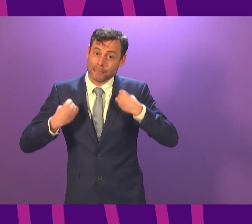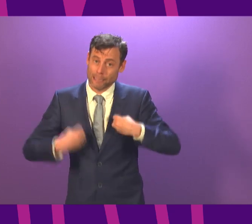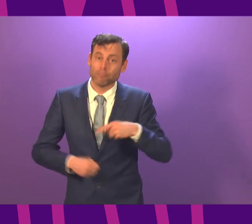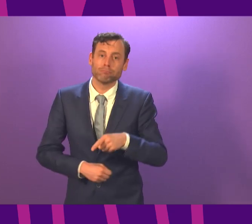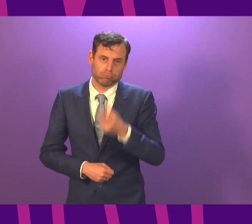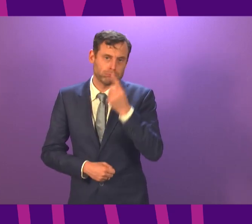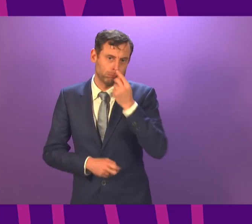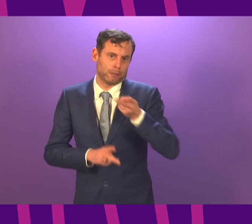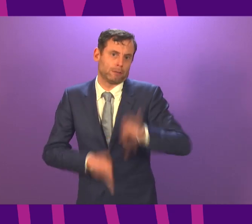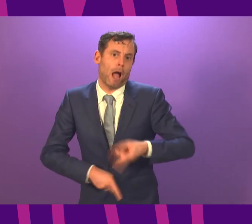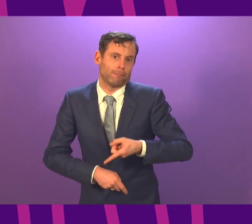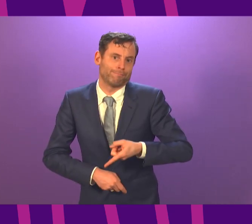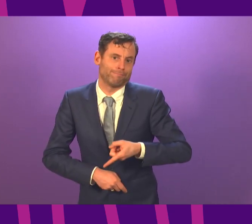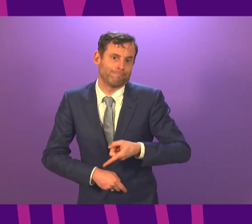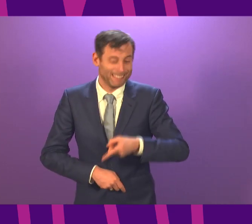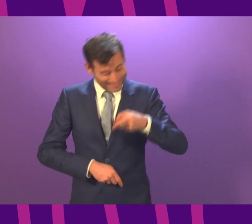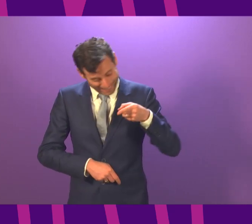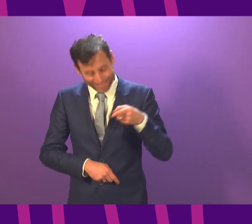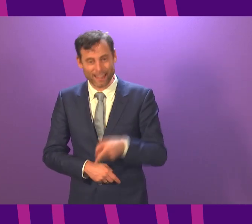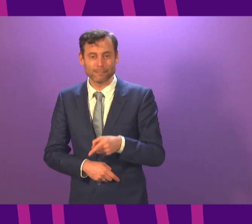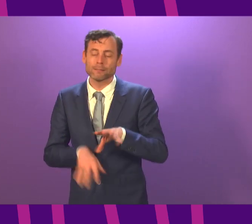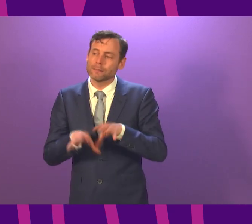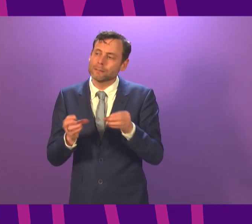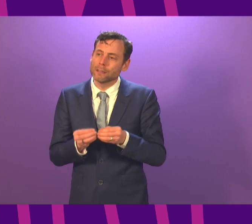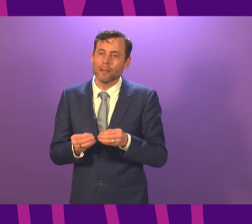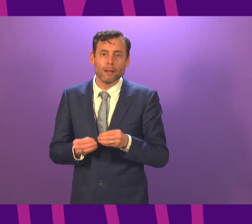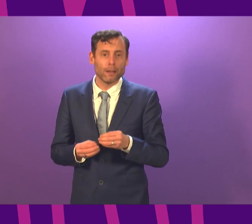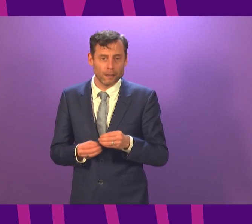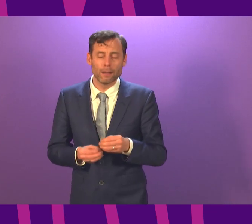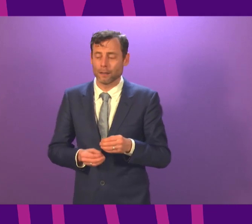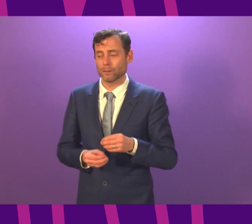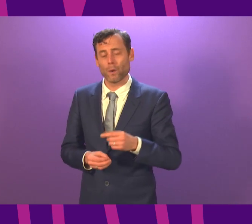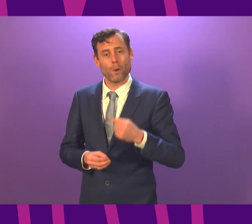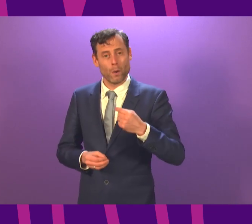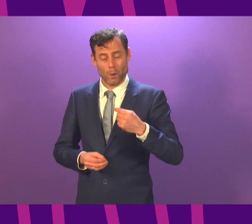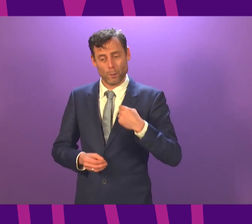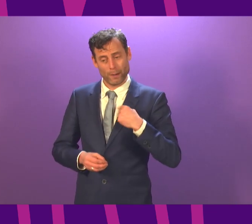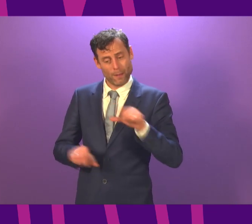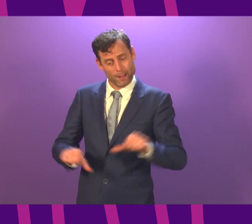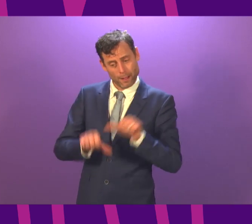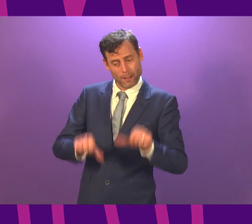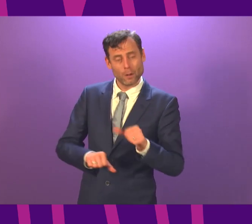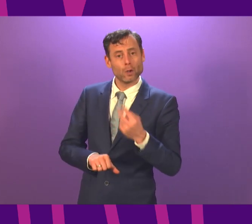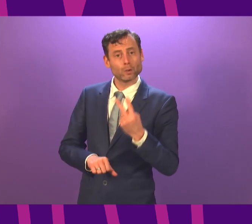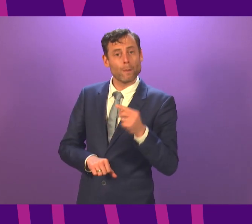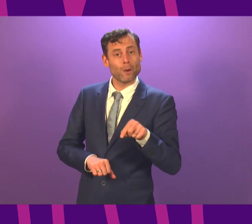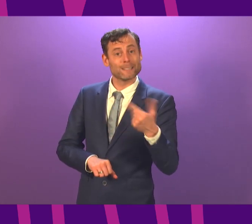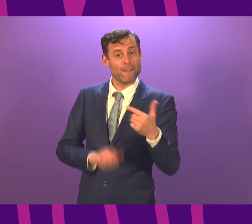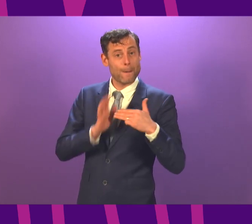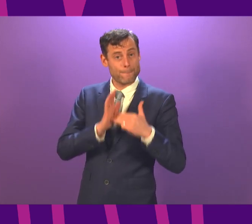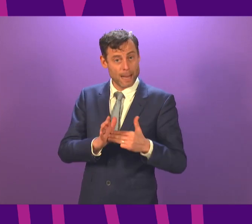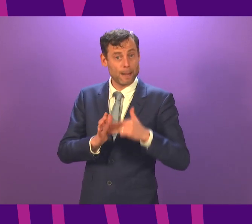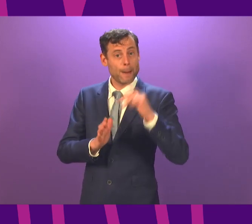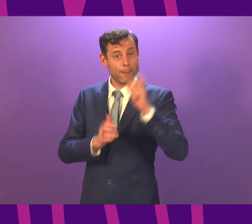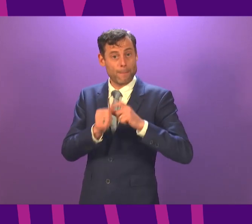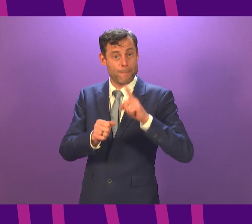people and that's the list that our reasonably cautious plan at the moment says that we will complete at least the first dose of everybody on